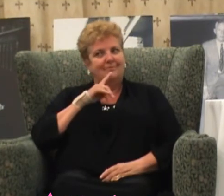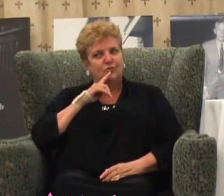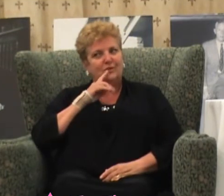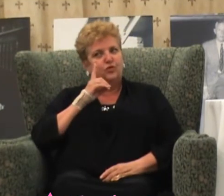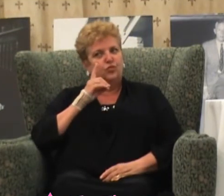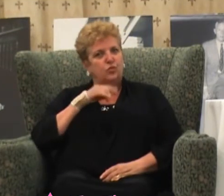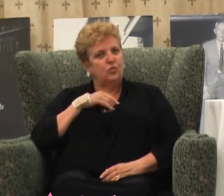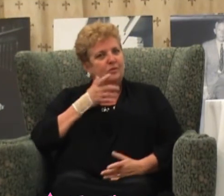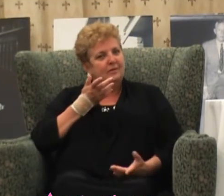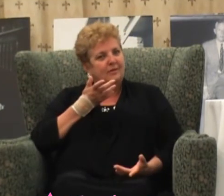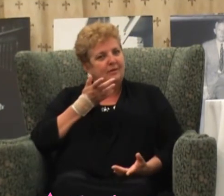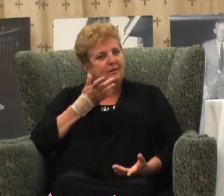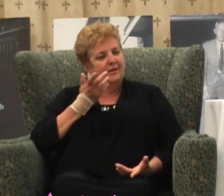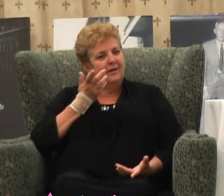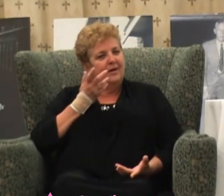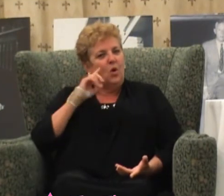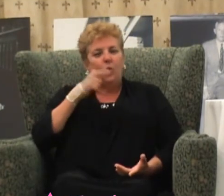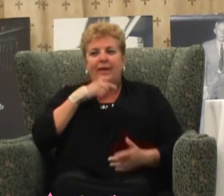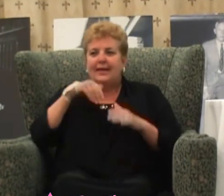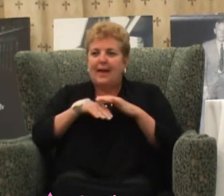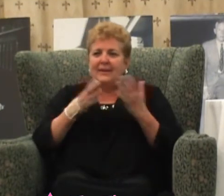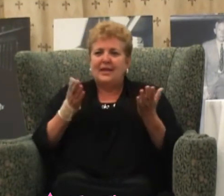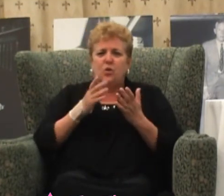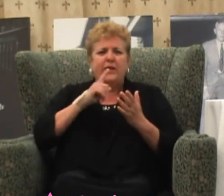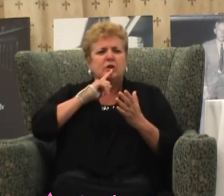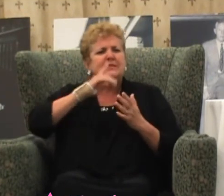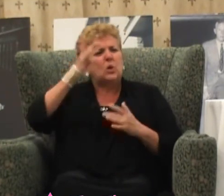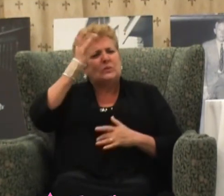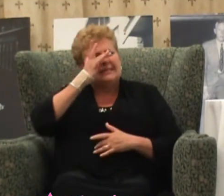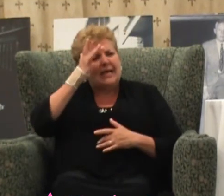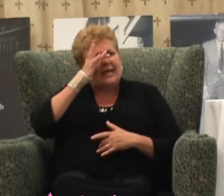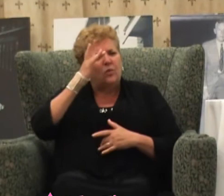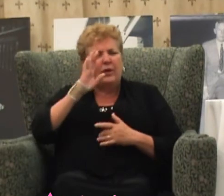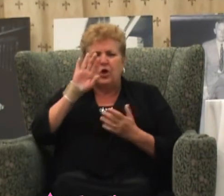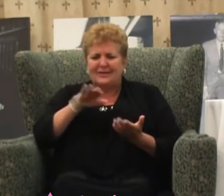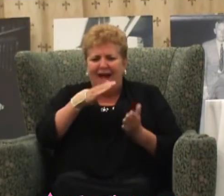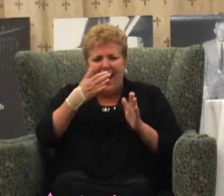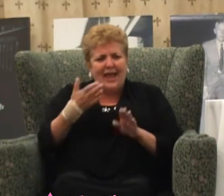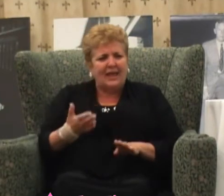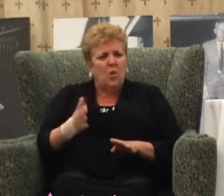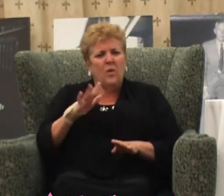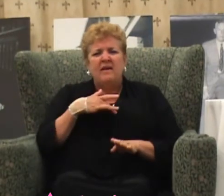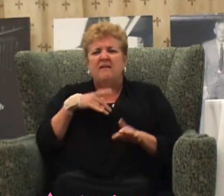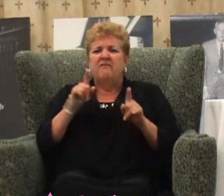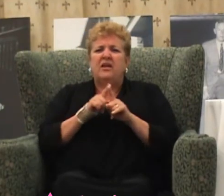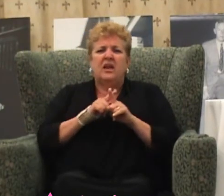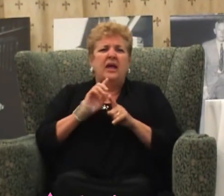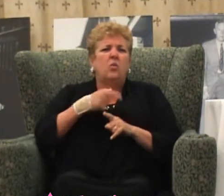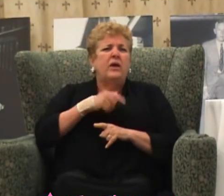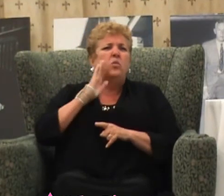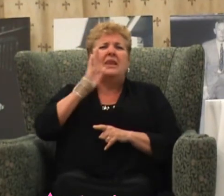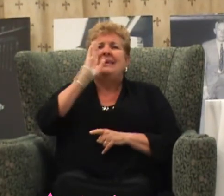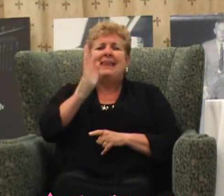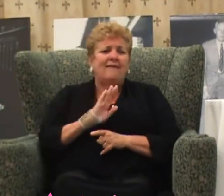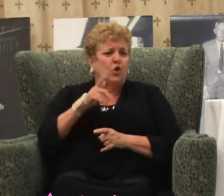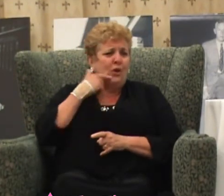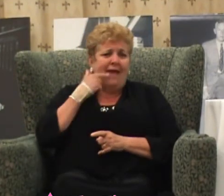we come in here sick unto death and dying and feeling like we'll never laugh again. And